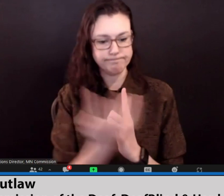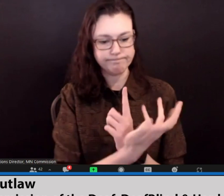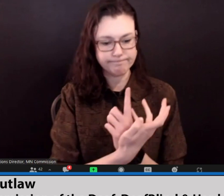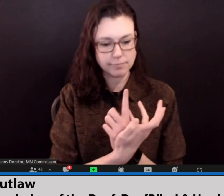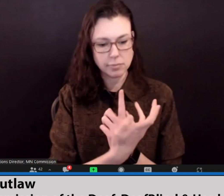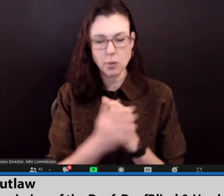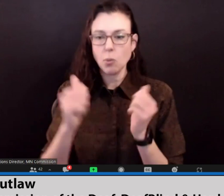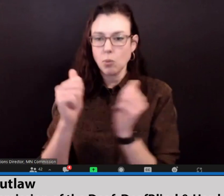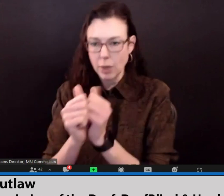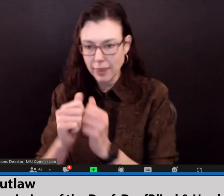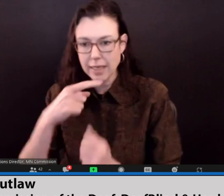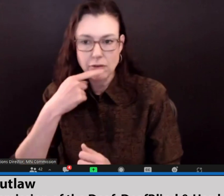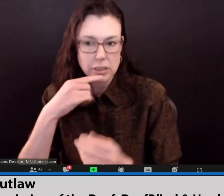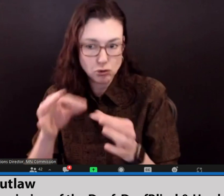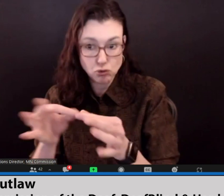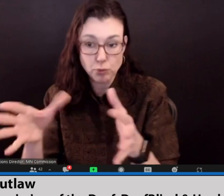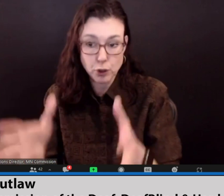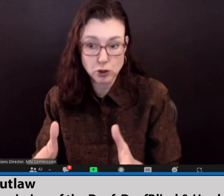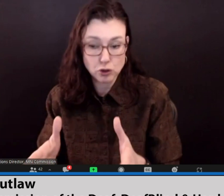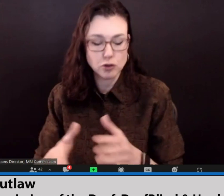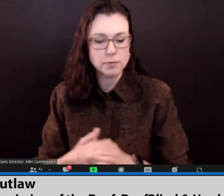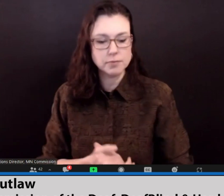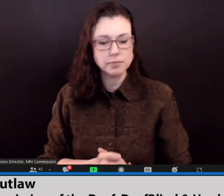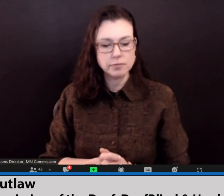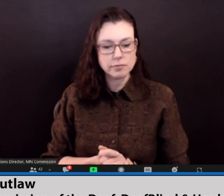classmates with hearing interpreters.